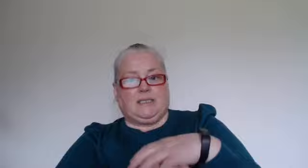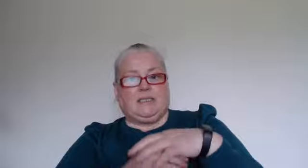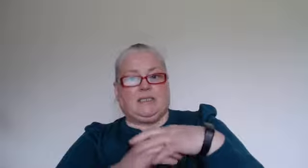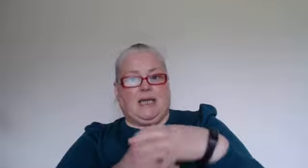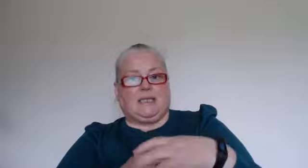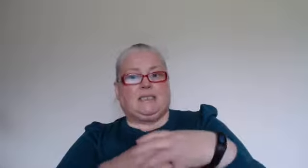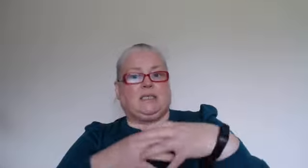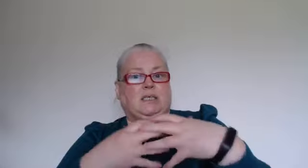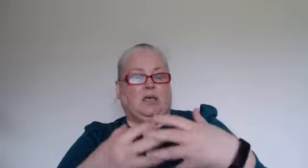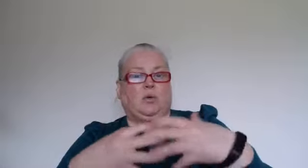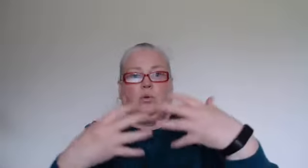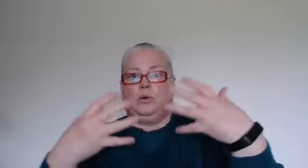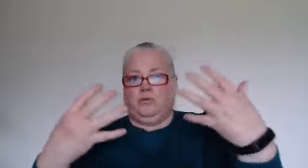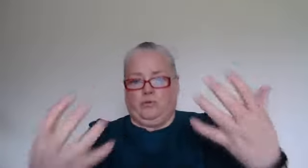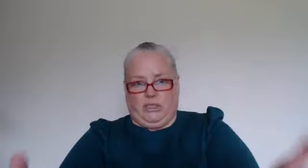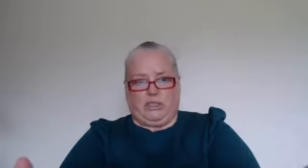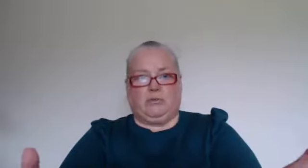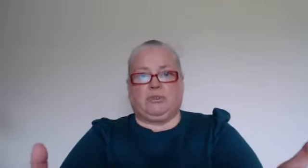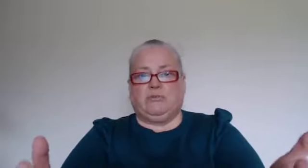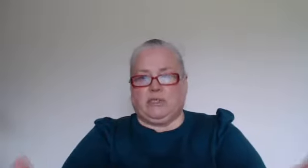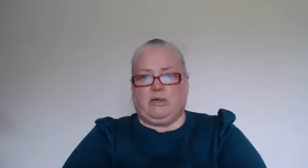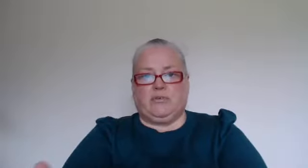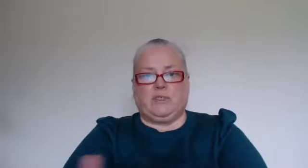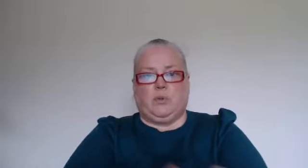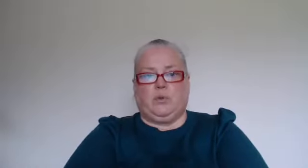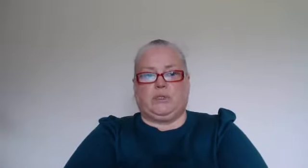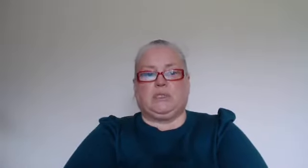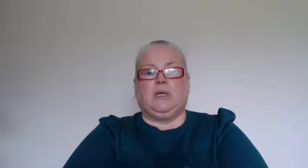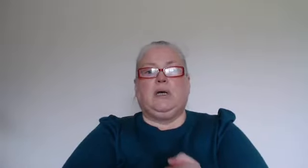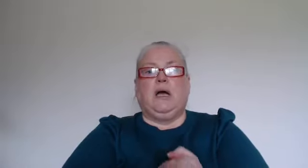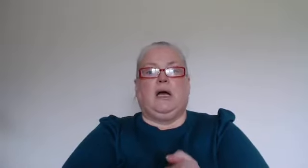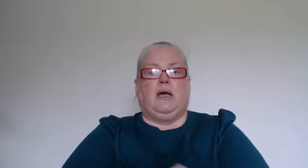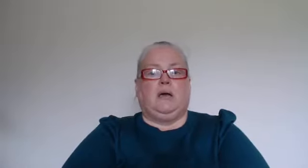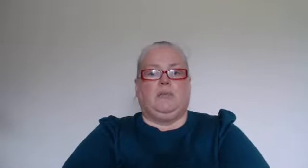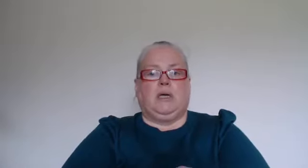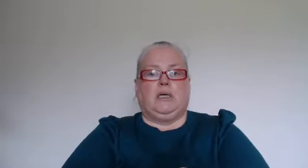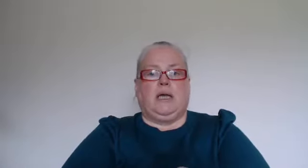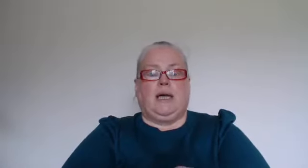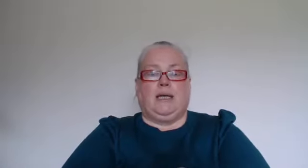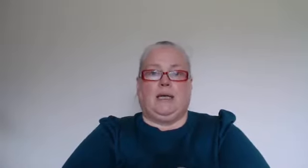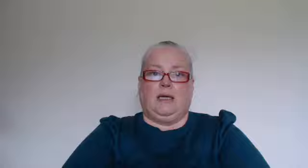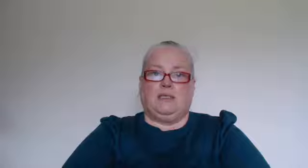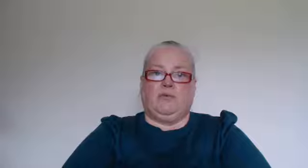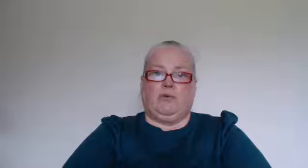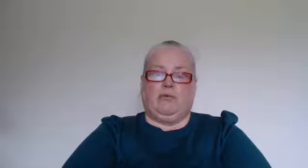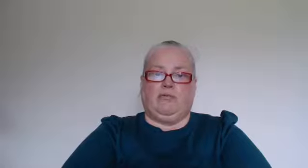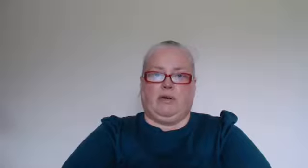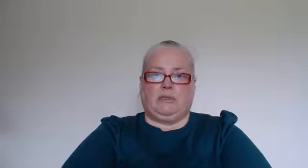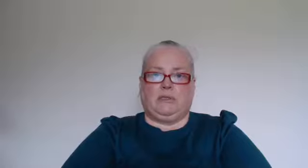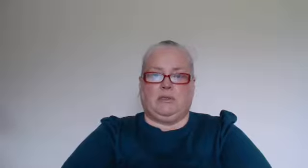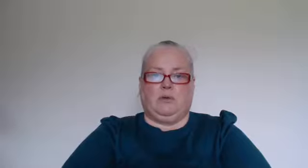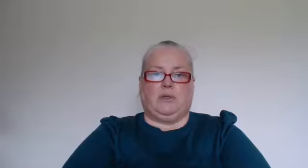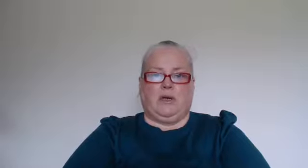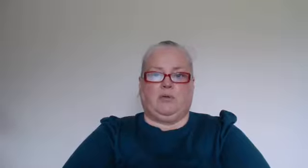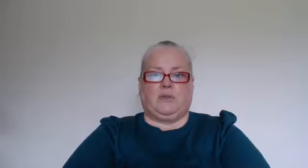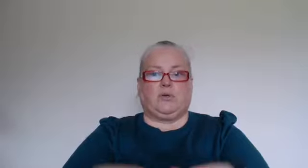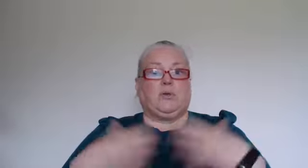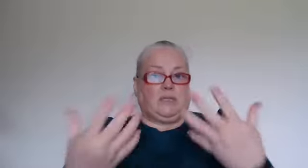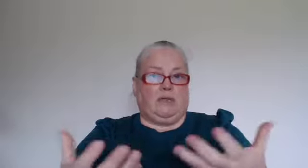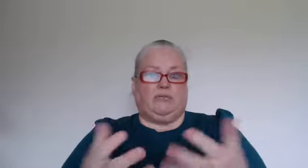that you reach out reach out for support um and ask for a referral to a therapist or self